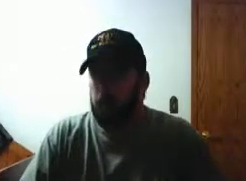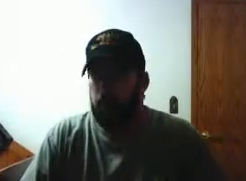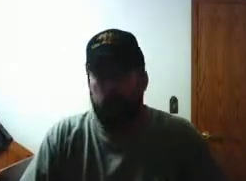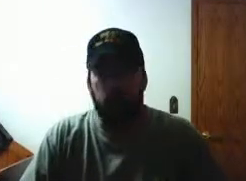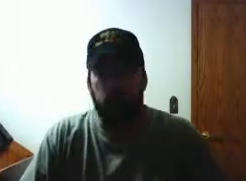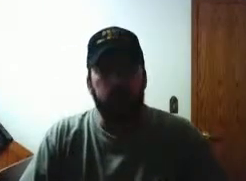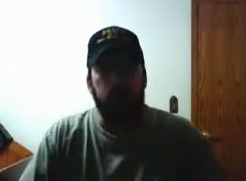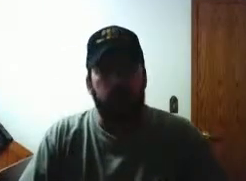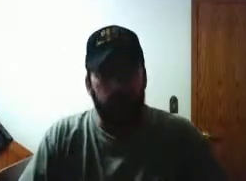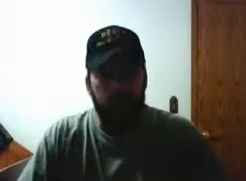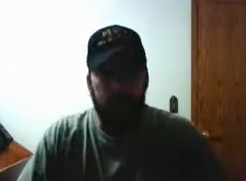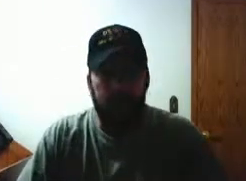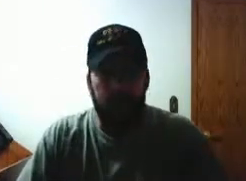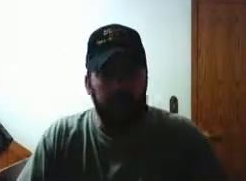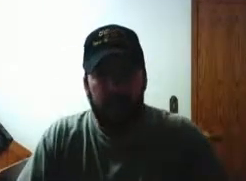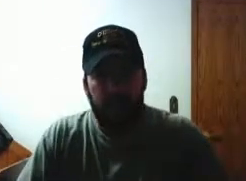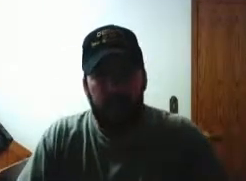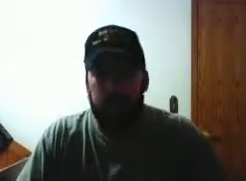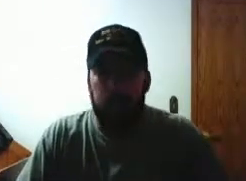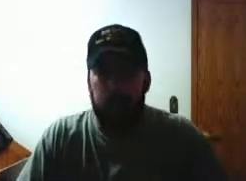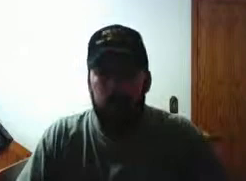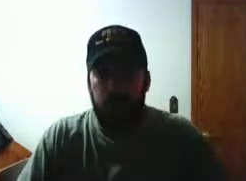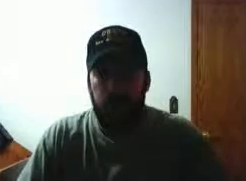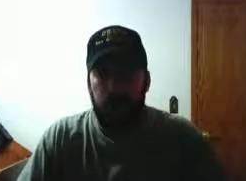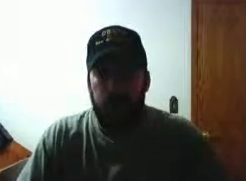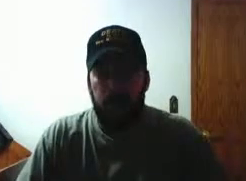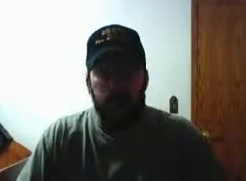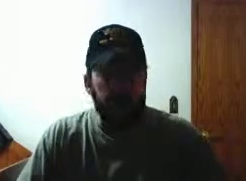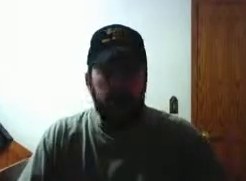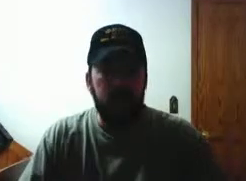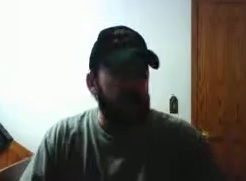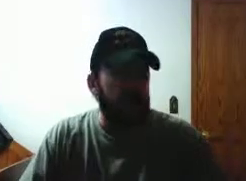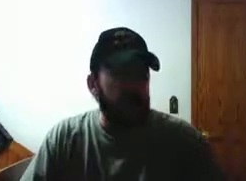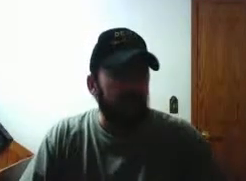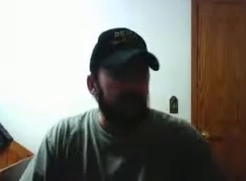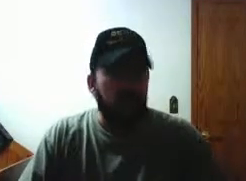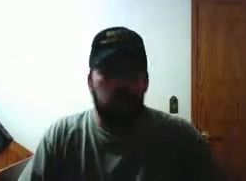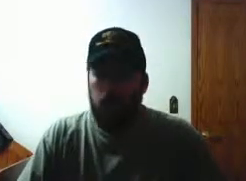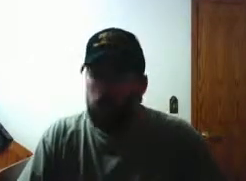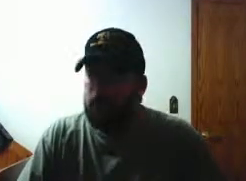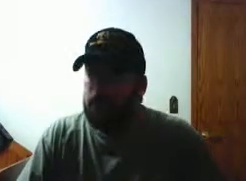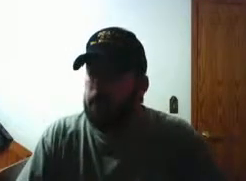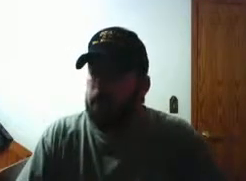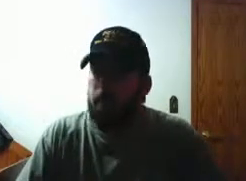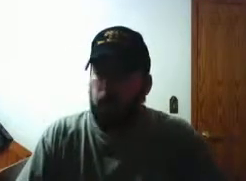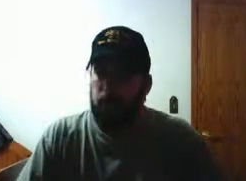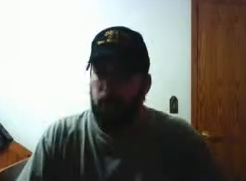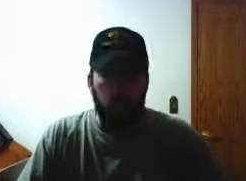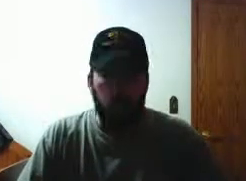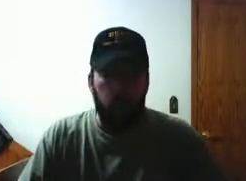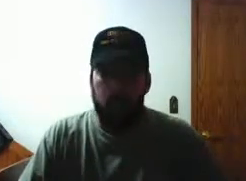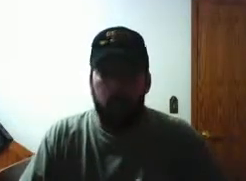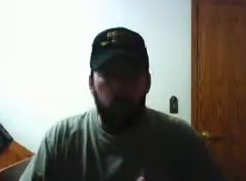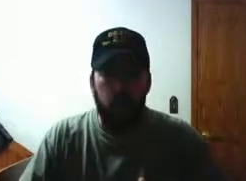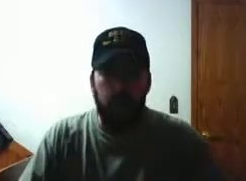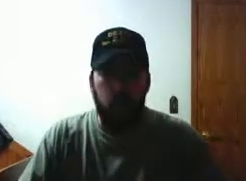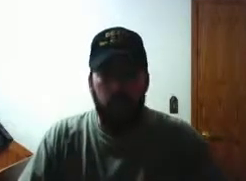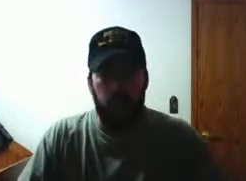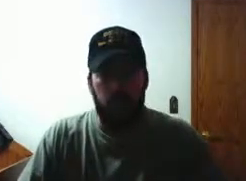disturbance operations it ain't a game dude this is not a game we're not conspiracy theorist we know what's going on those